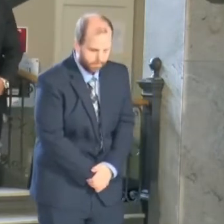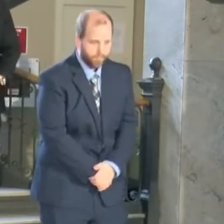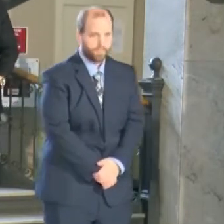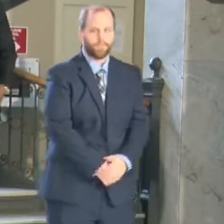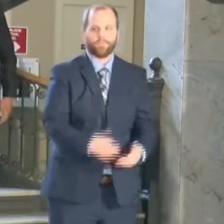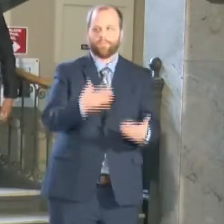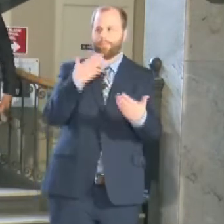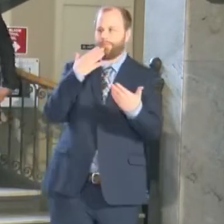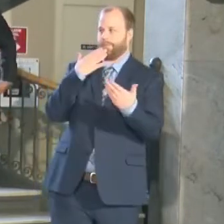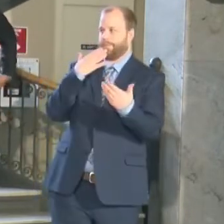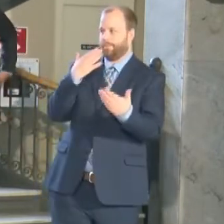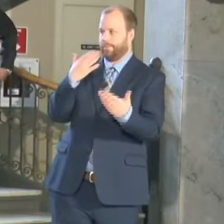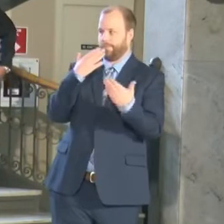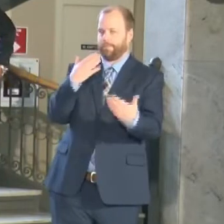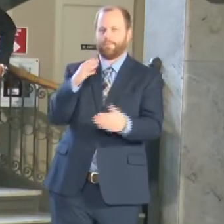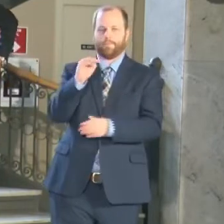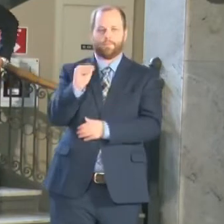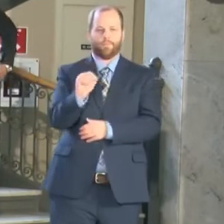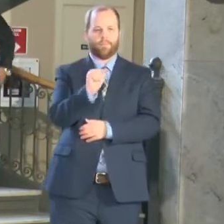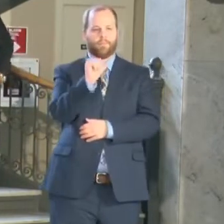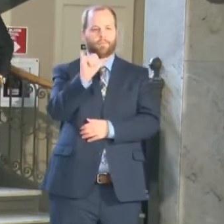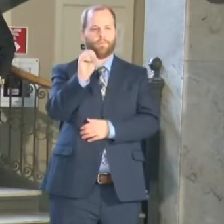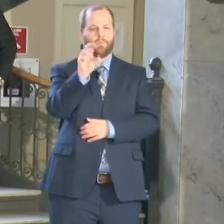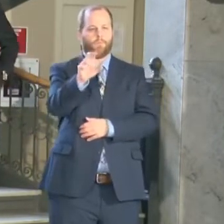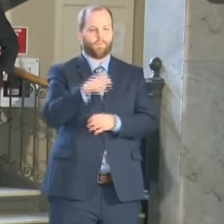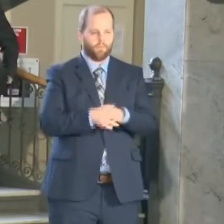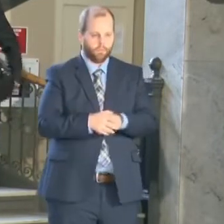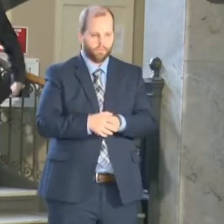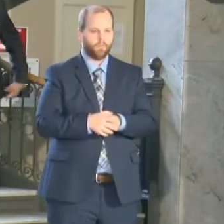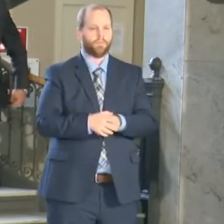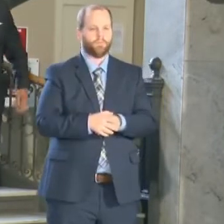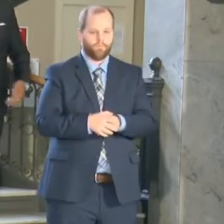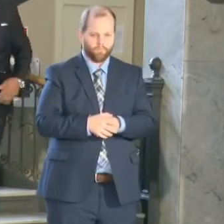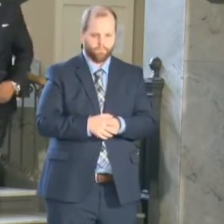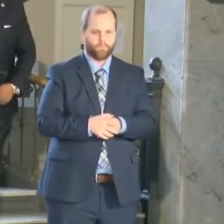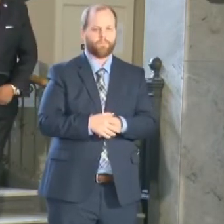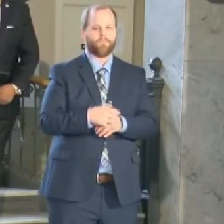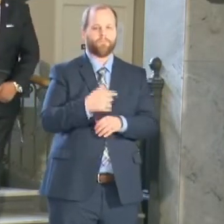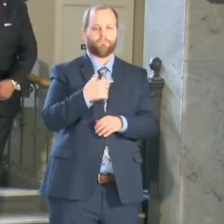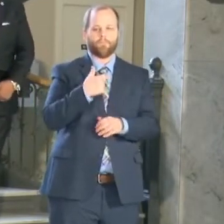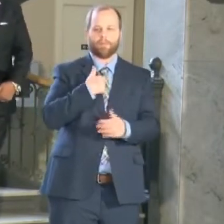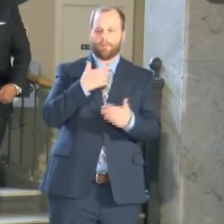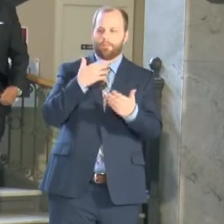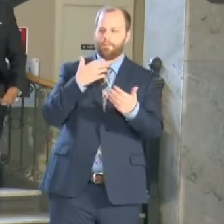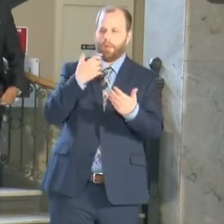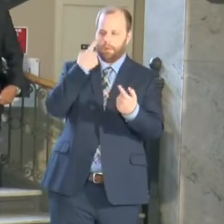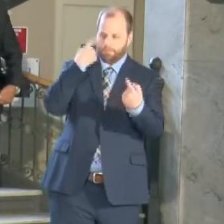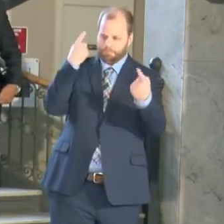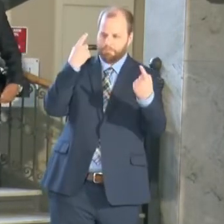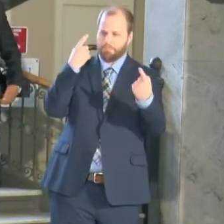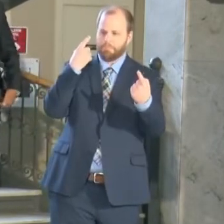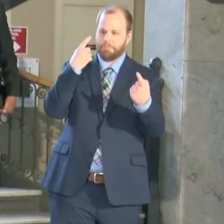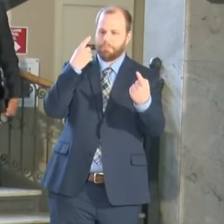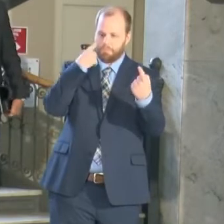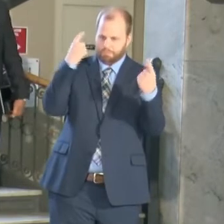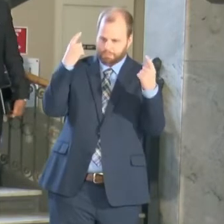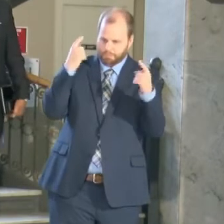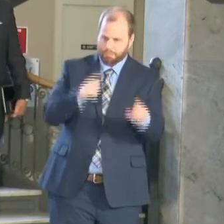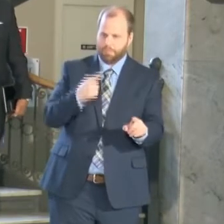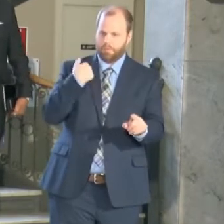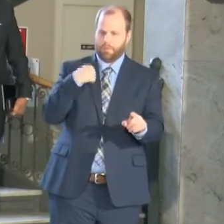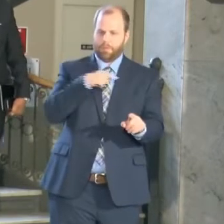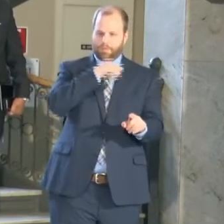Thank you, Mayor. I echo those sentiments about the women and men of our department and the leadership of Chief